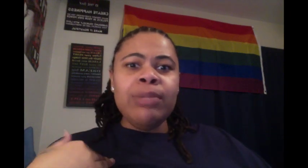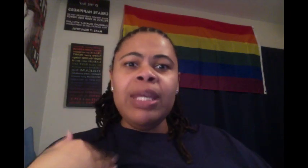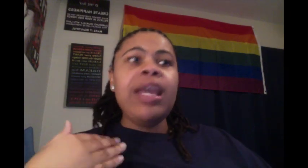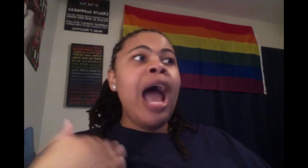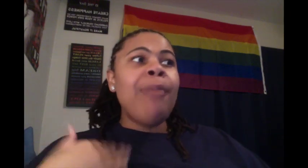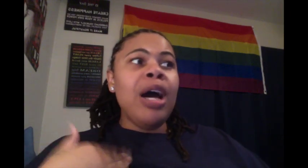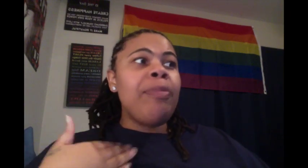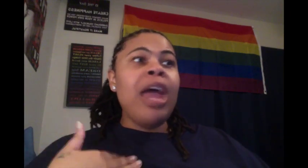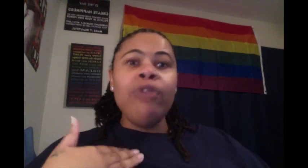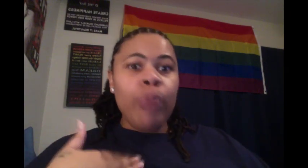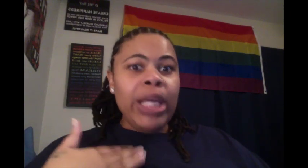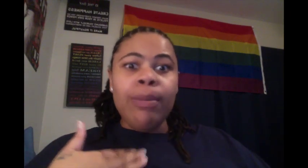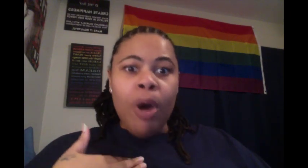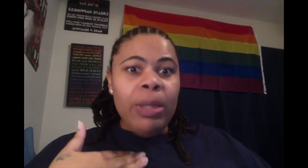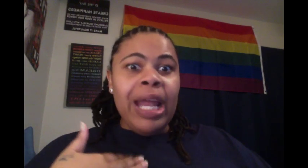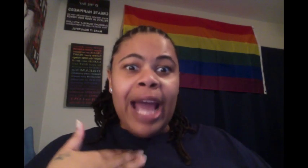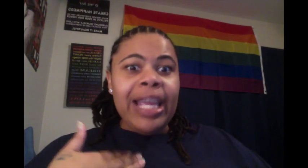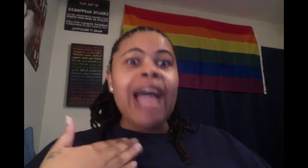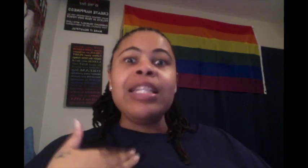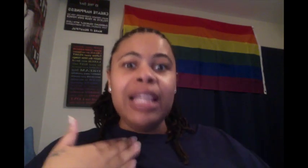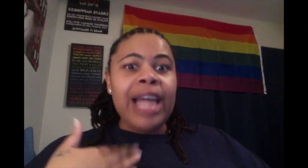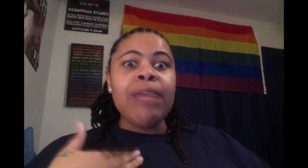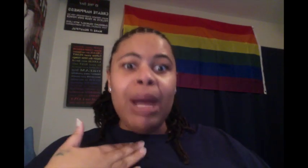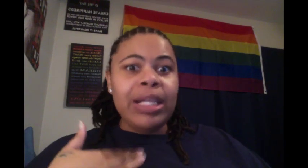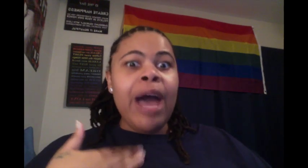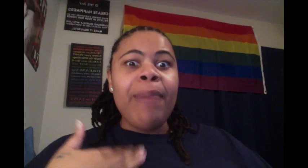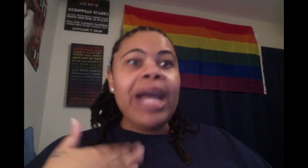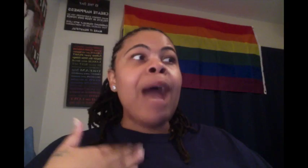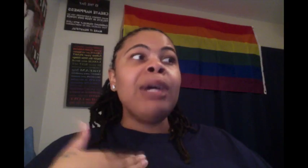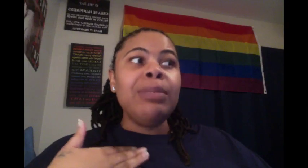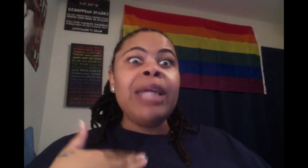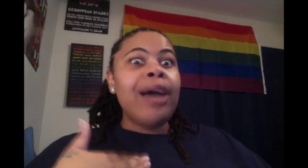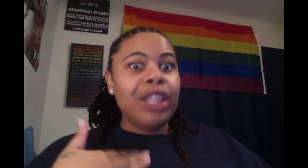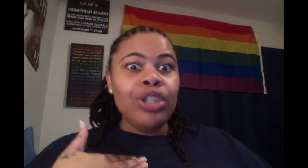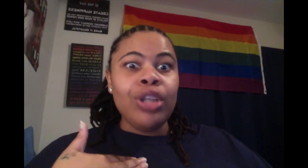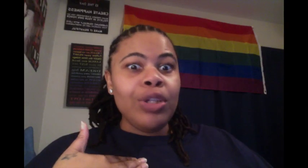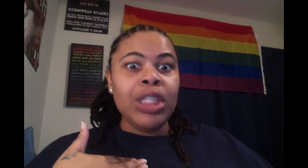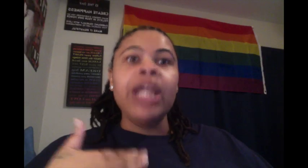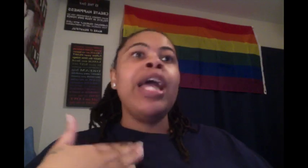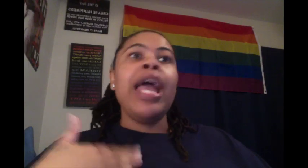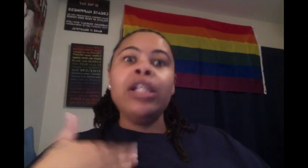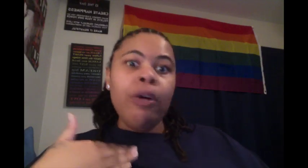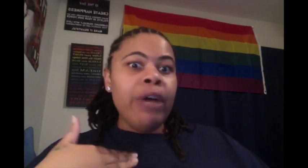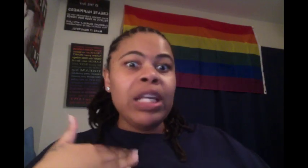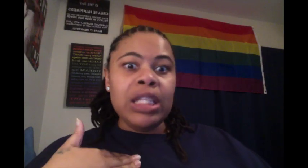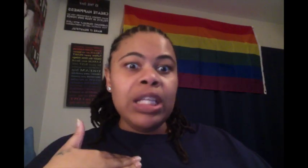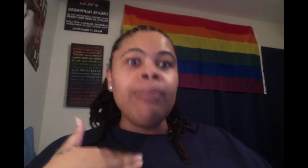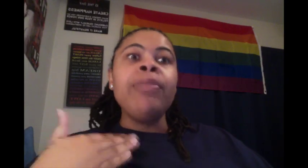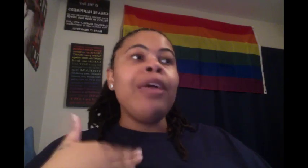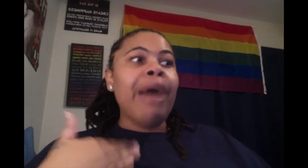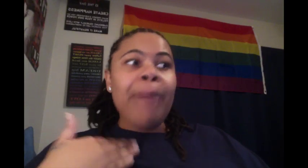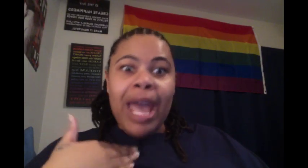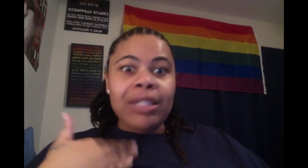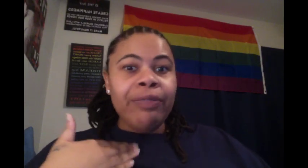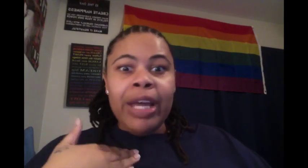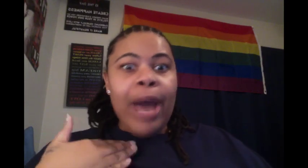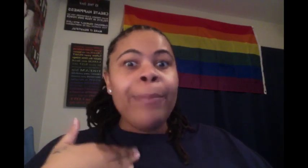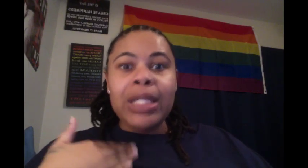me, I'm up every waking moment that I got until I get my child back. I'm gonna be out there searching. Ain't no fucking sleep. If I pass the fuck out, bitch, I